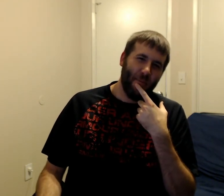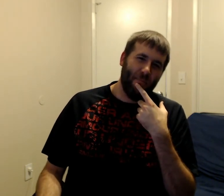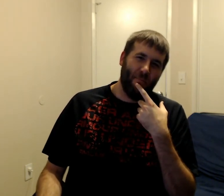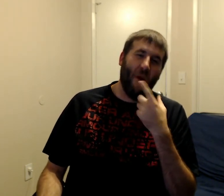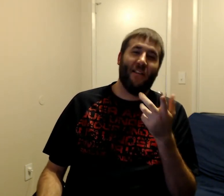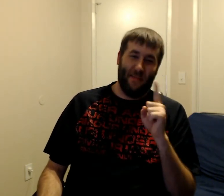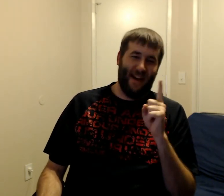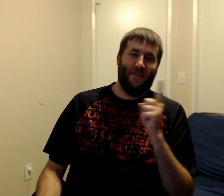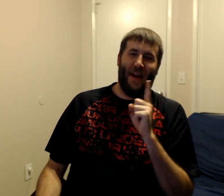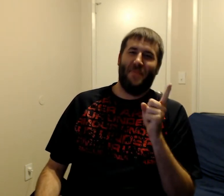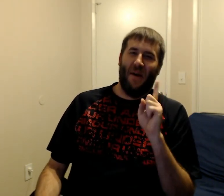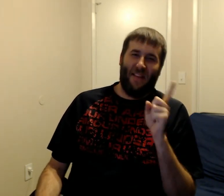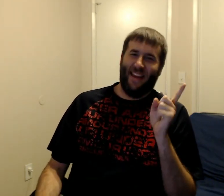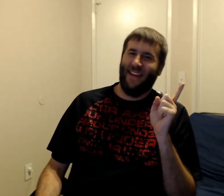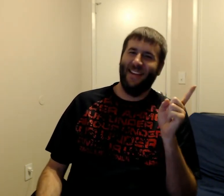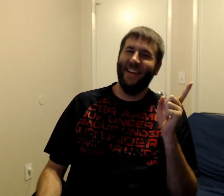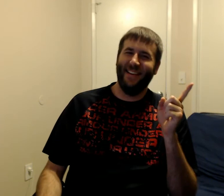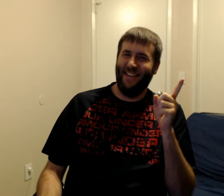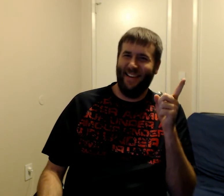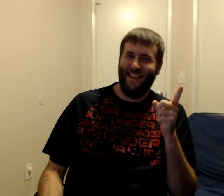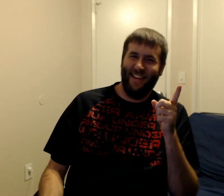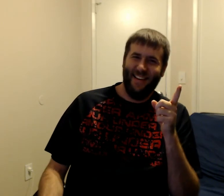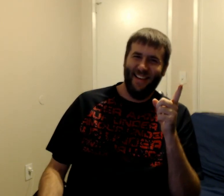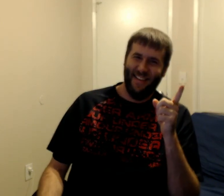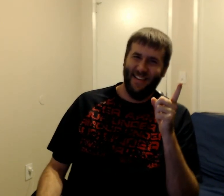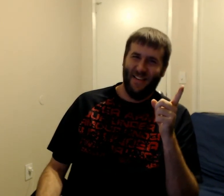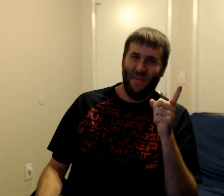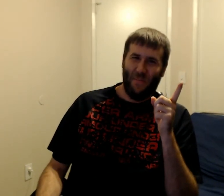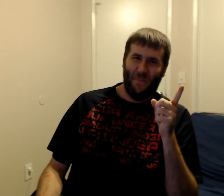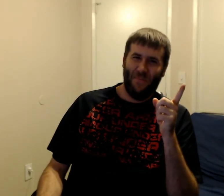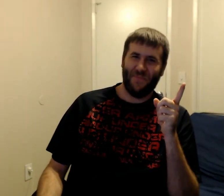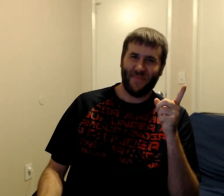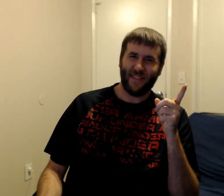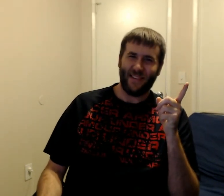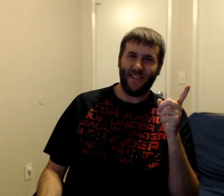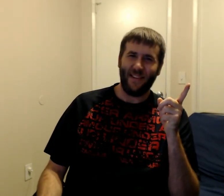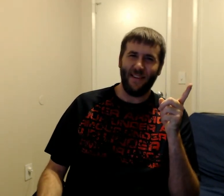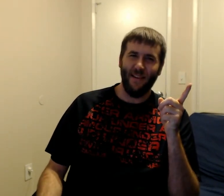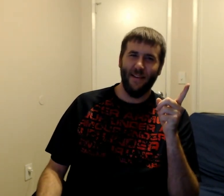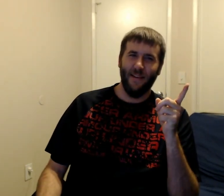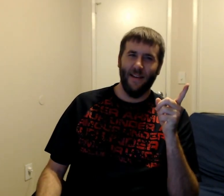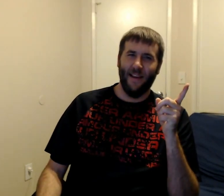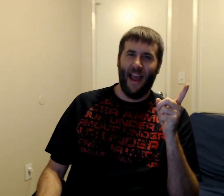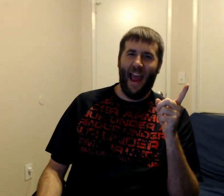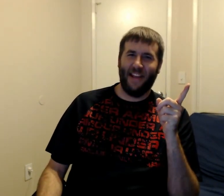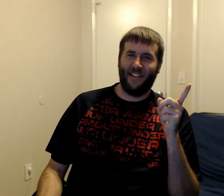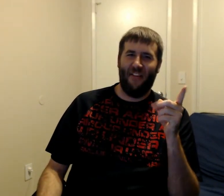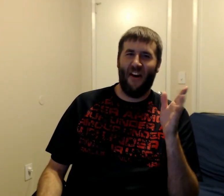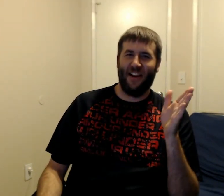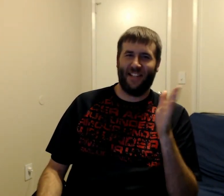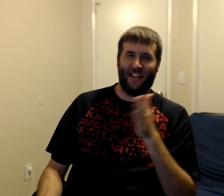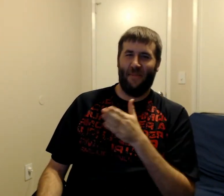Poorly, by the way. Poorly. by the Poorly. And Jeff Hardy summoned.